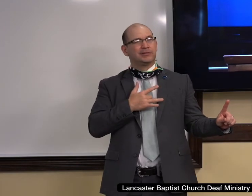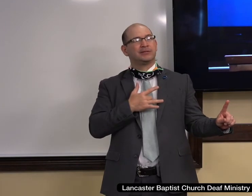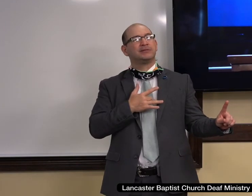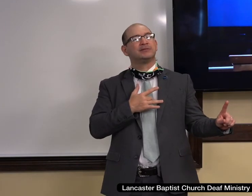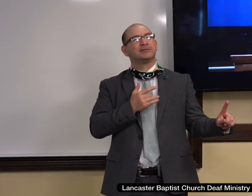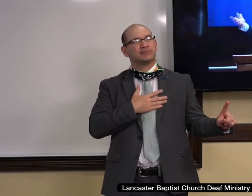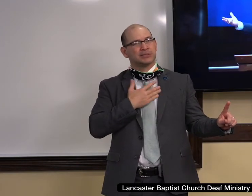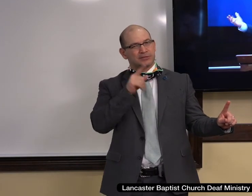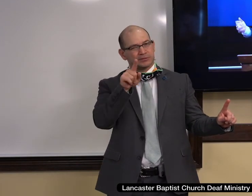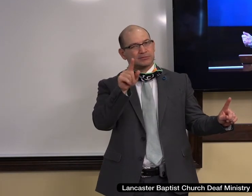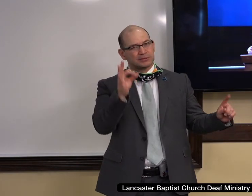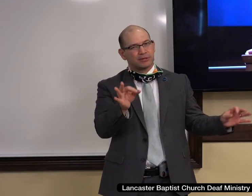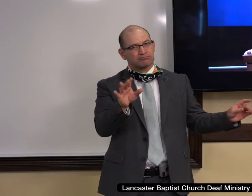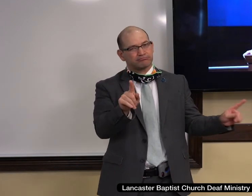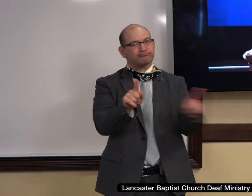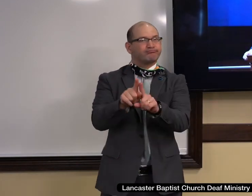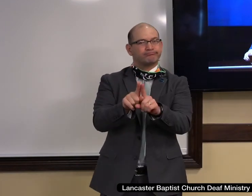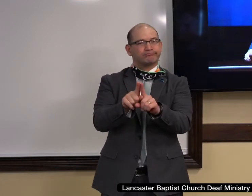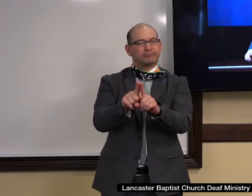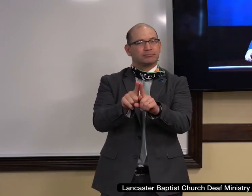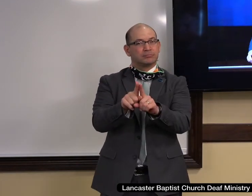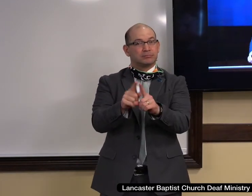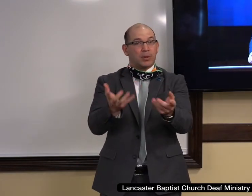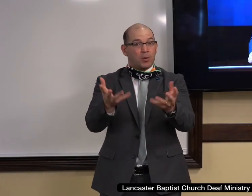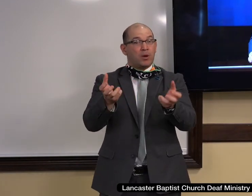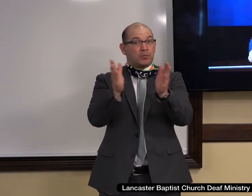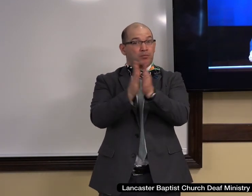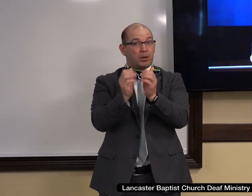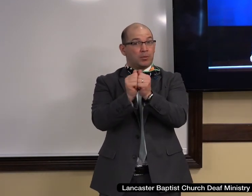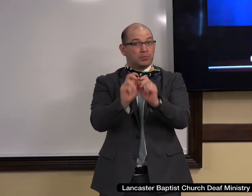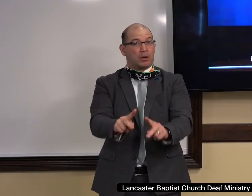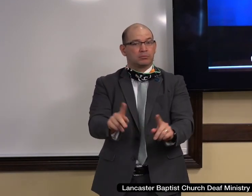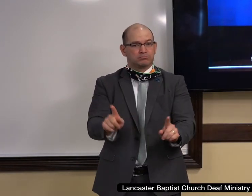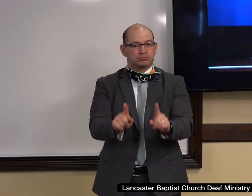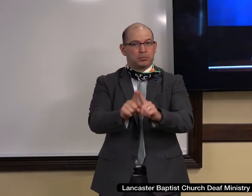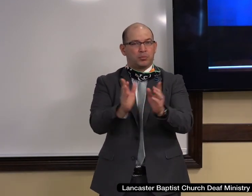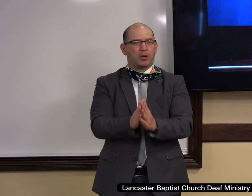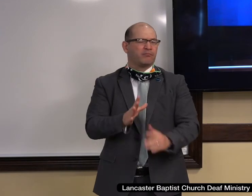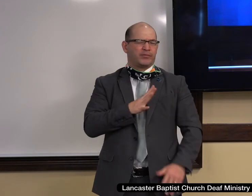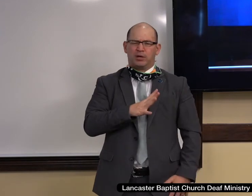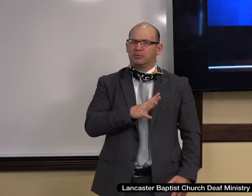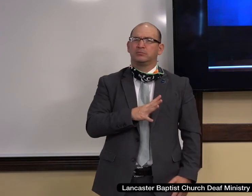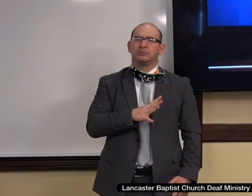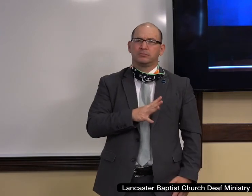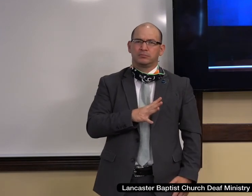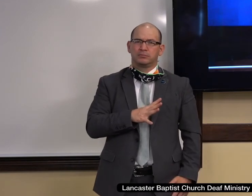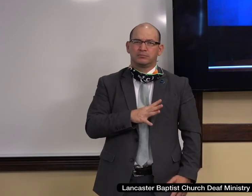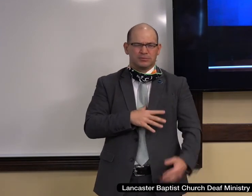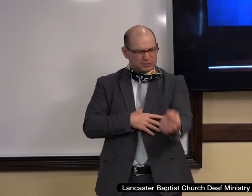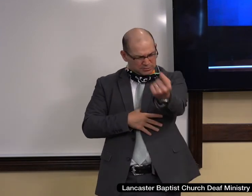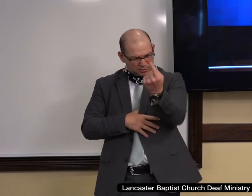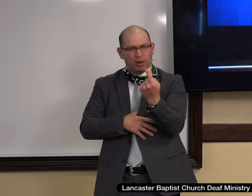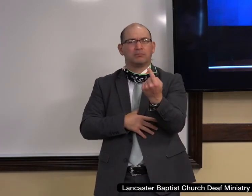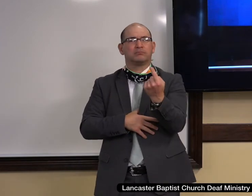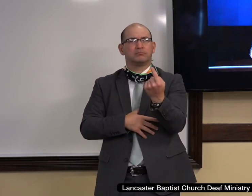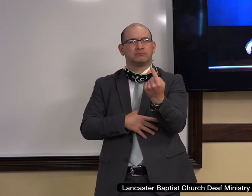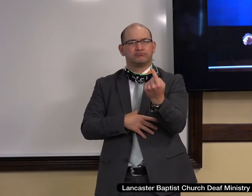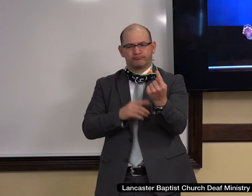come back. And I want to pray with somebody. I need to come back to the cornerstone. Just tell one of these men, and they'll pray with you. They'll have somebody pray.